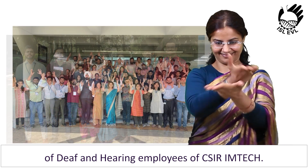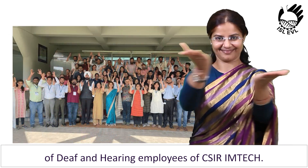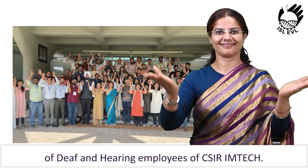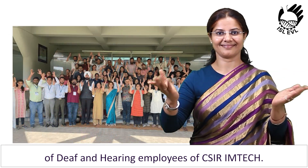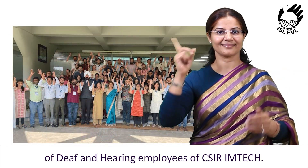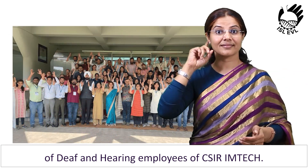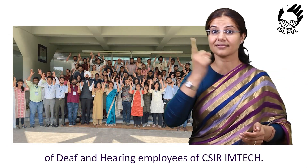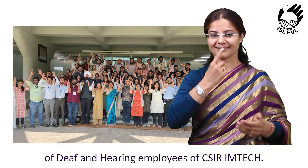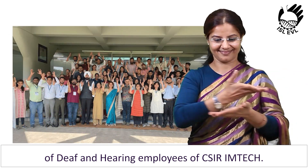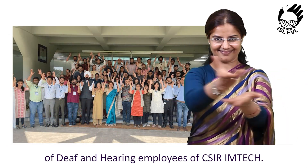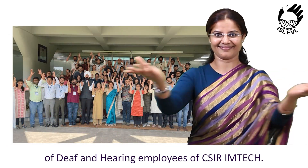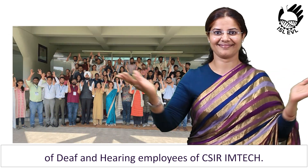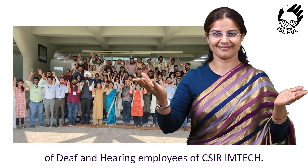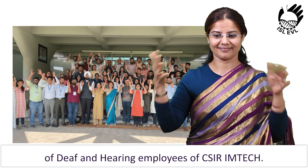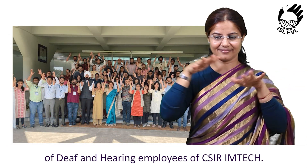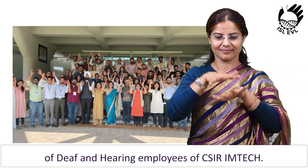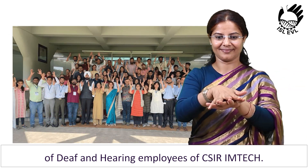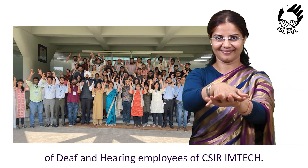CSIR-MTEC.